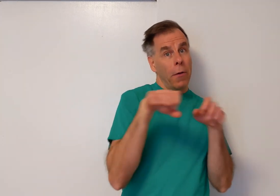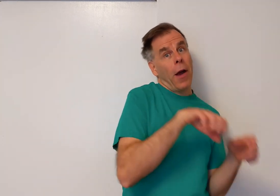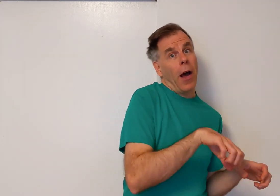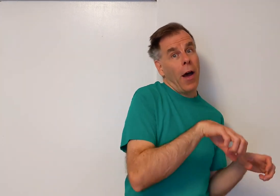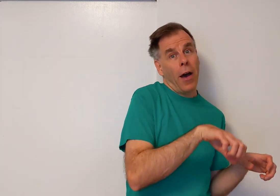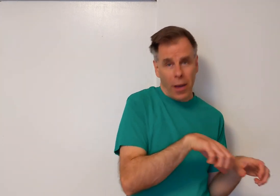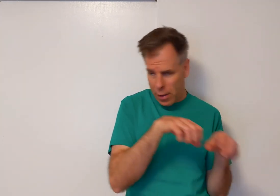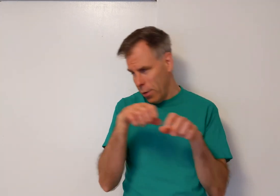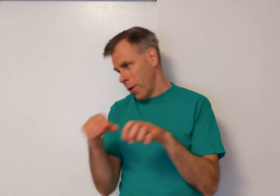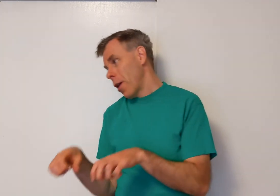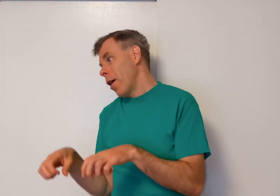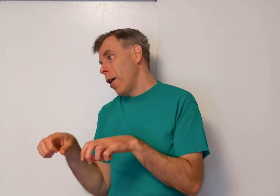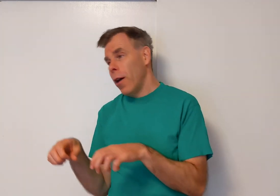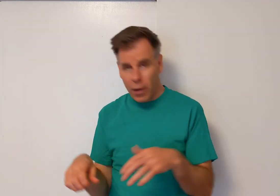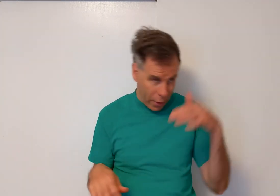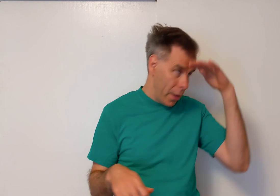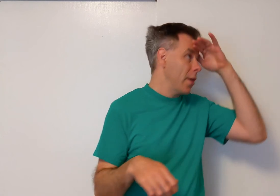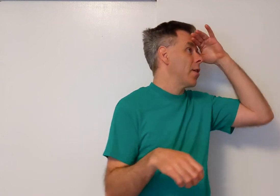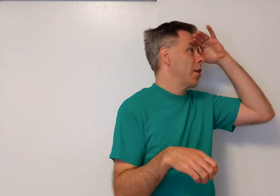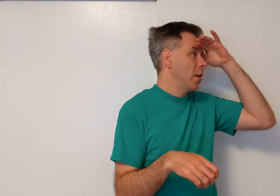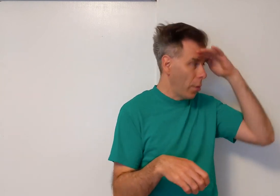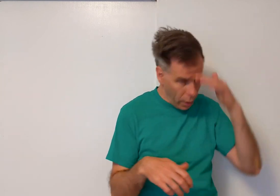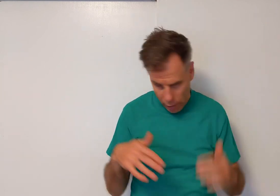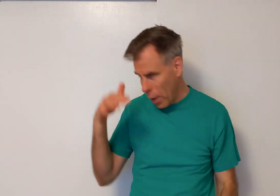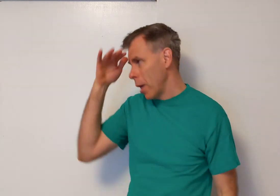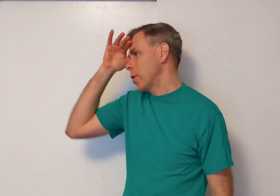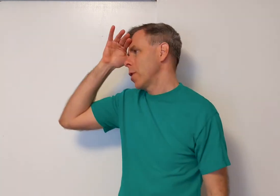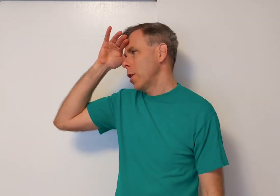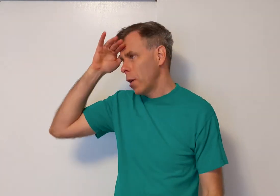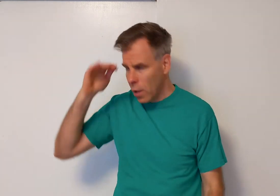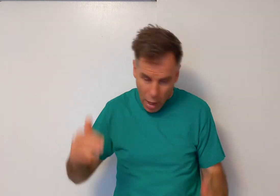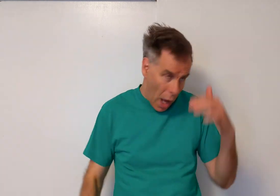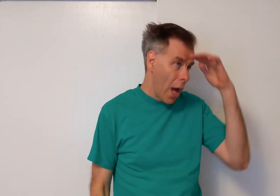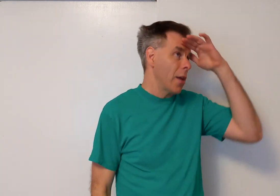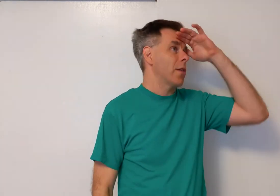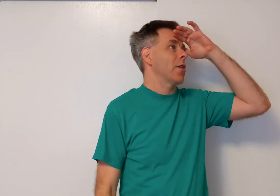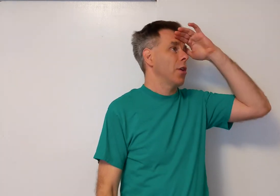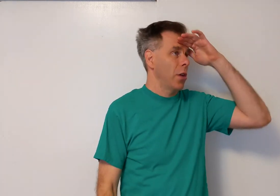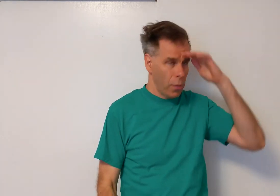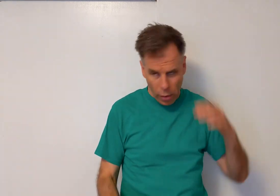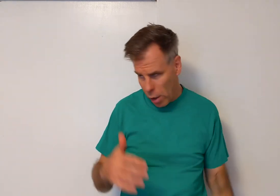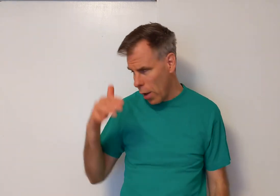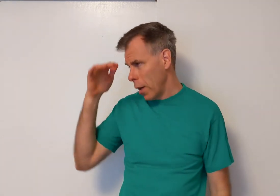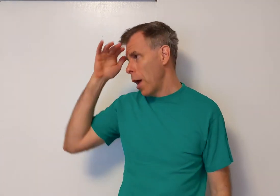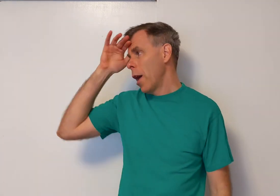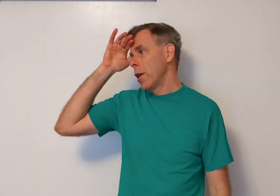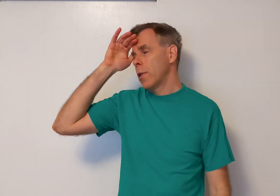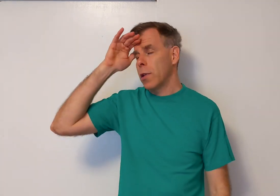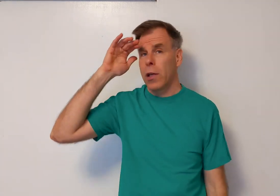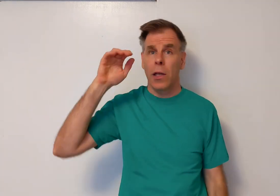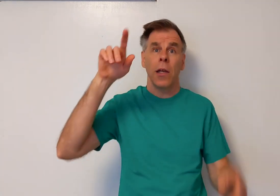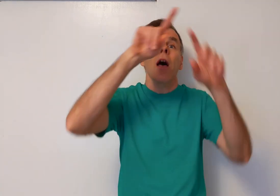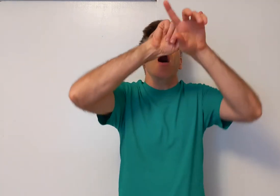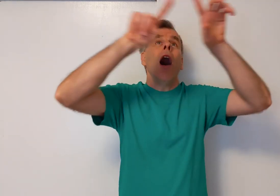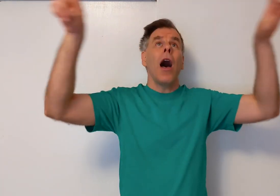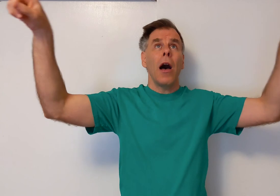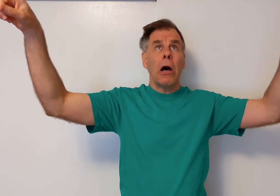ride in the car and I see what I see. I see what I see out